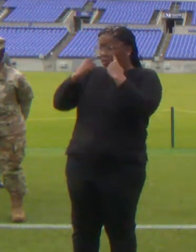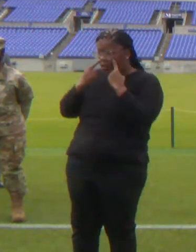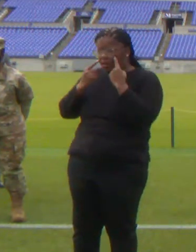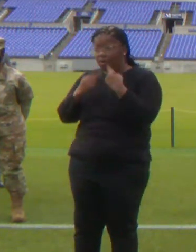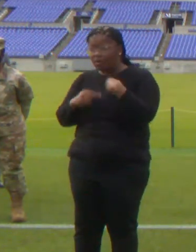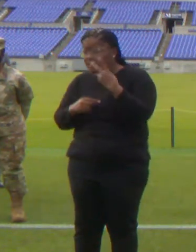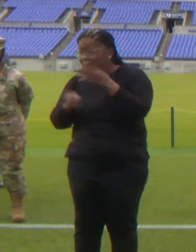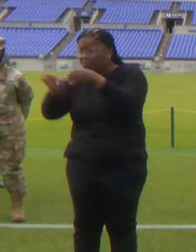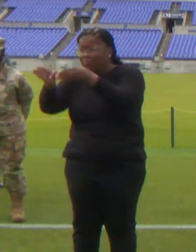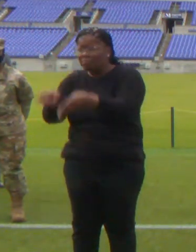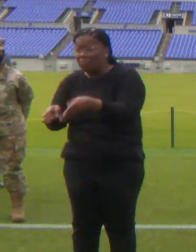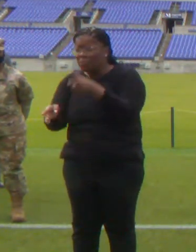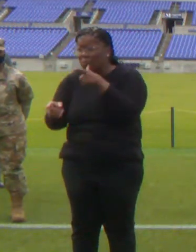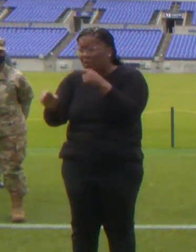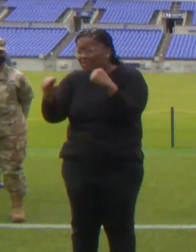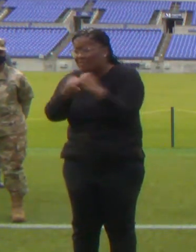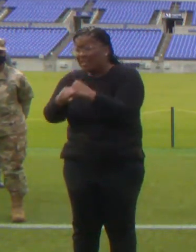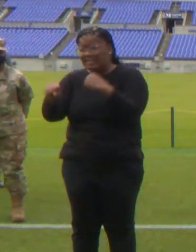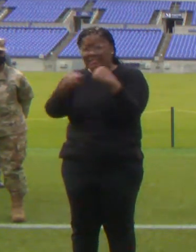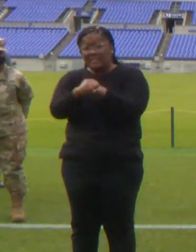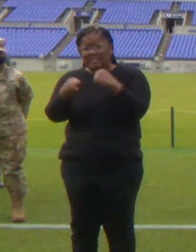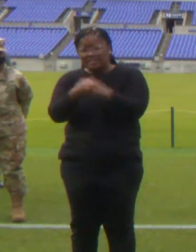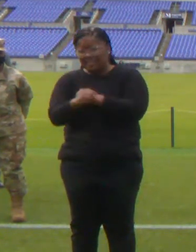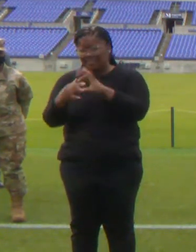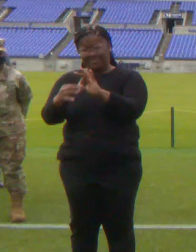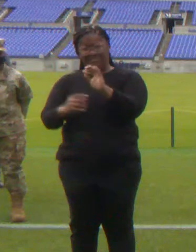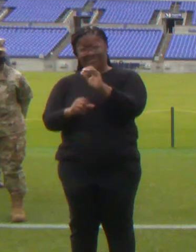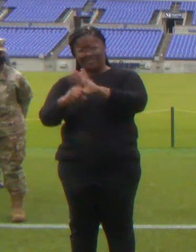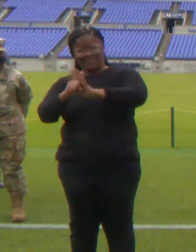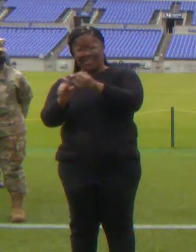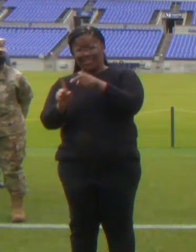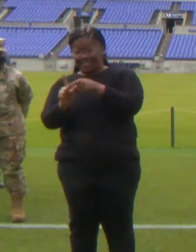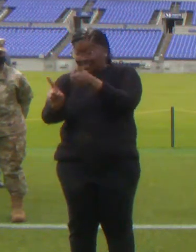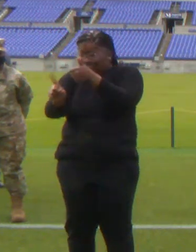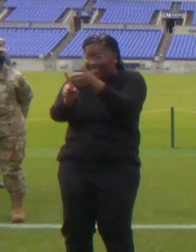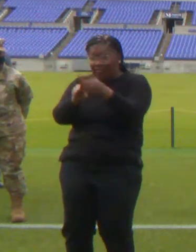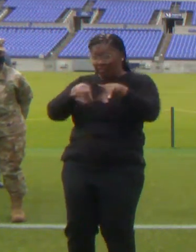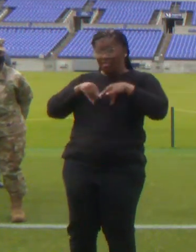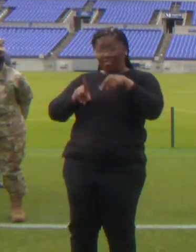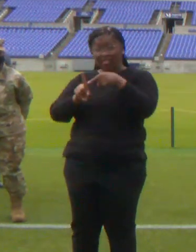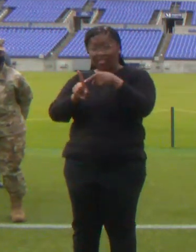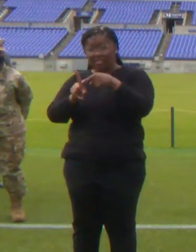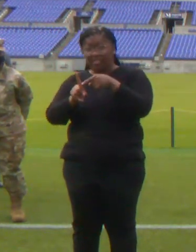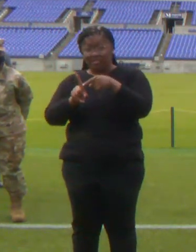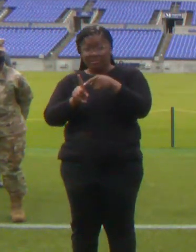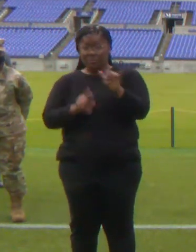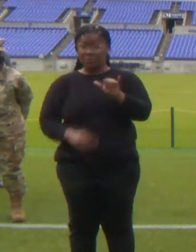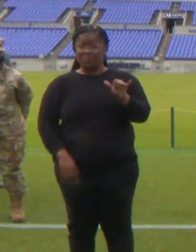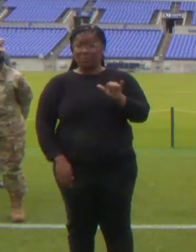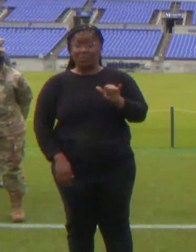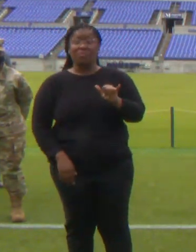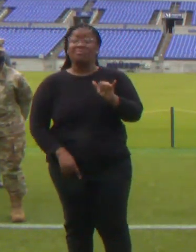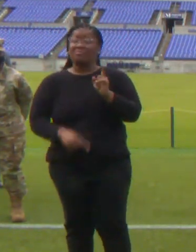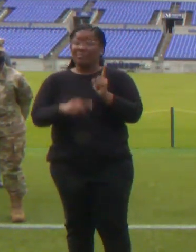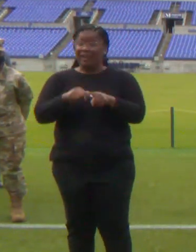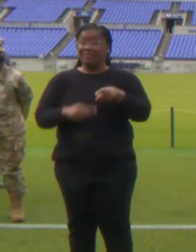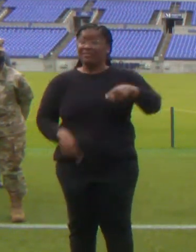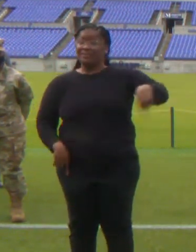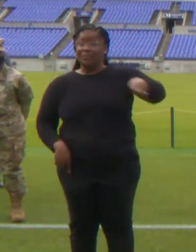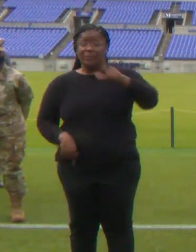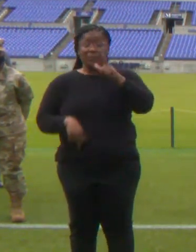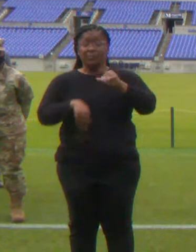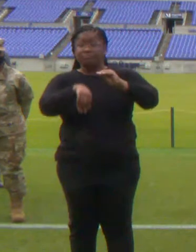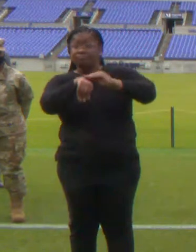battling the virus yourselves. You have also consoled others and have been there to comfort others